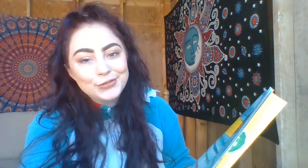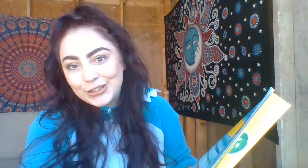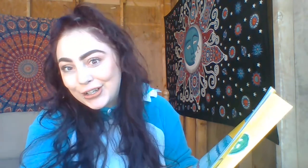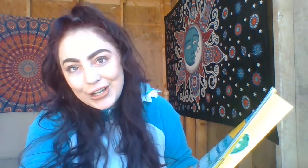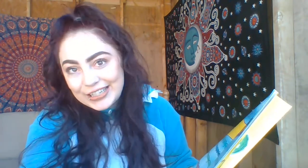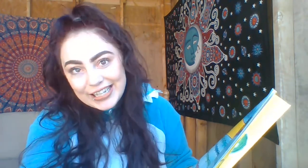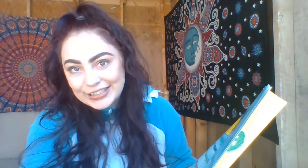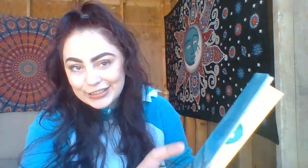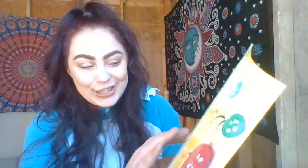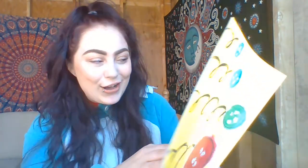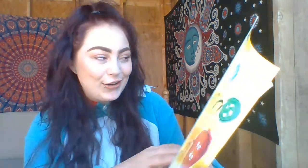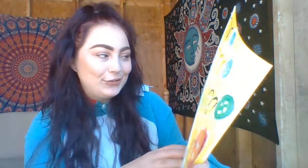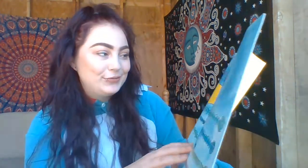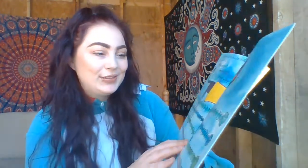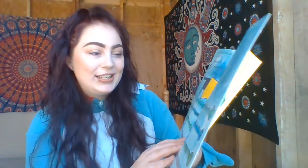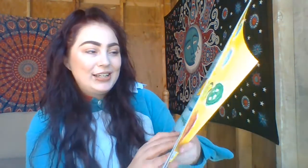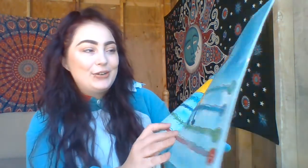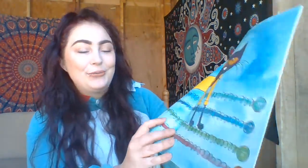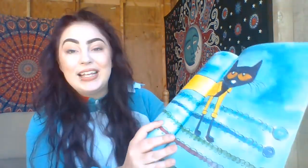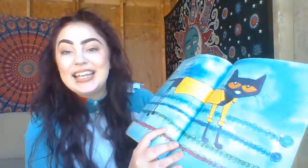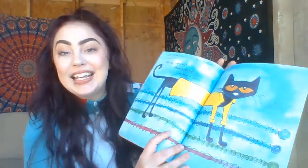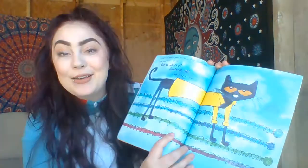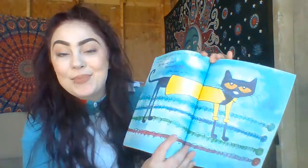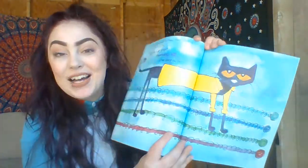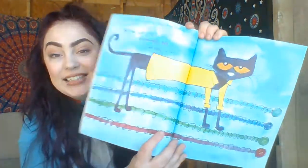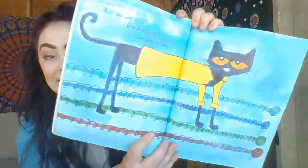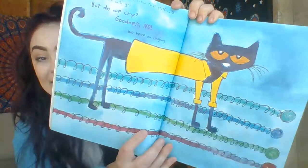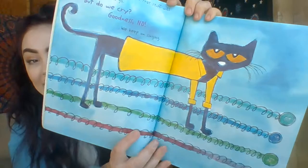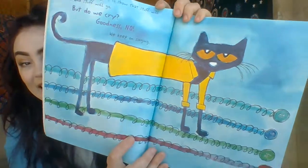Goodness, no. We keep on singing.